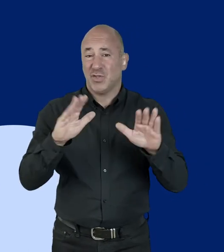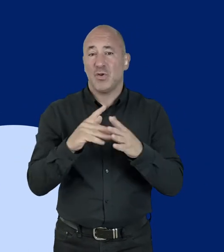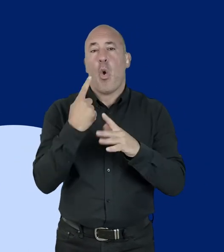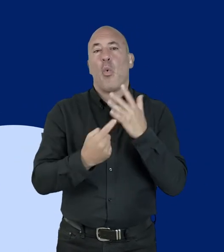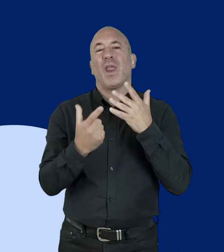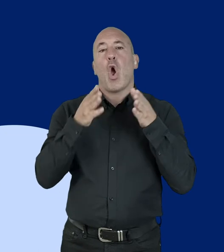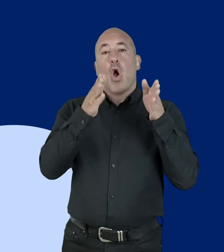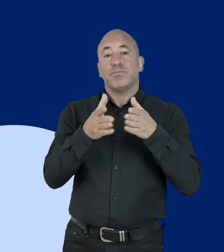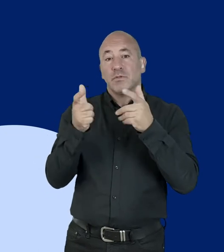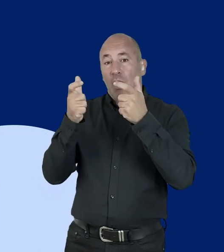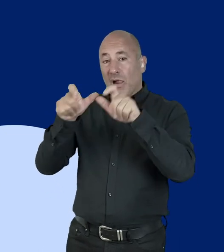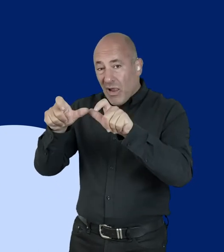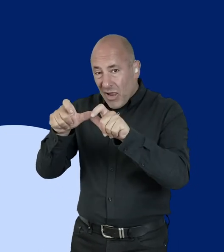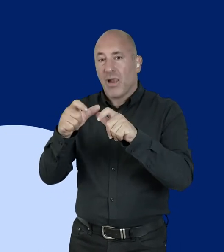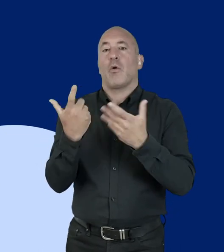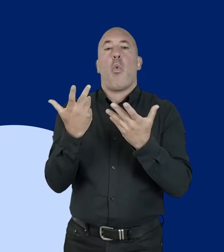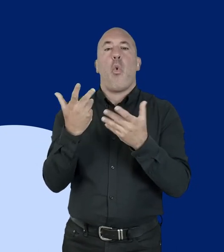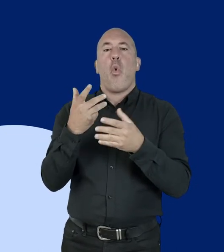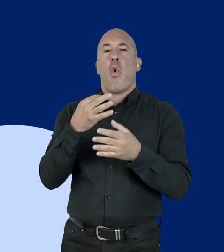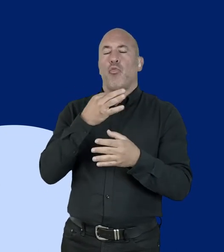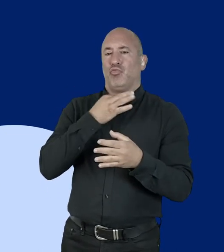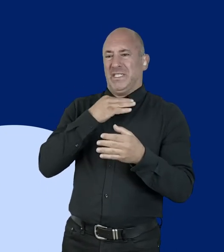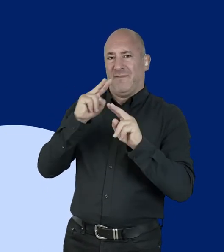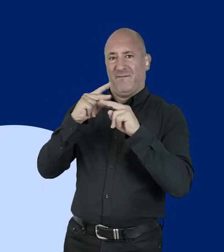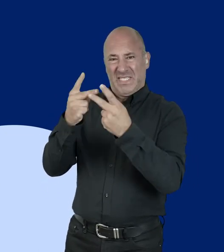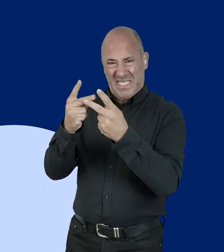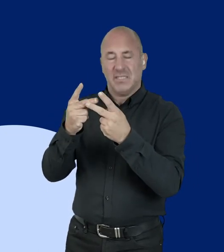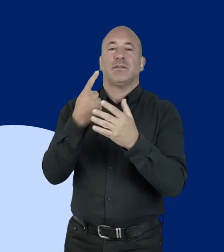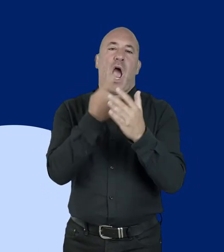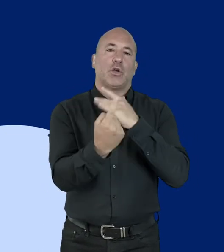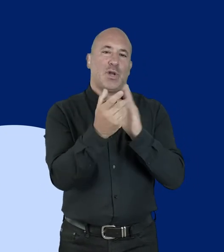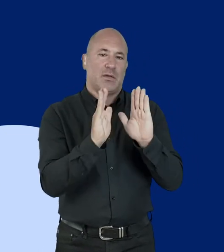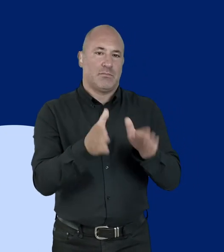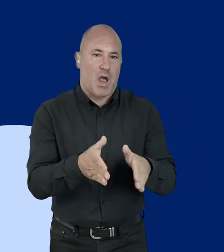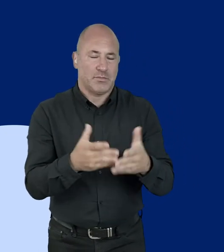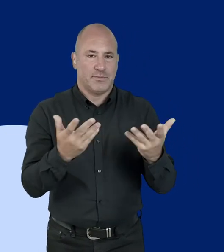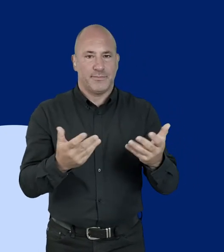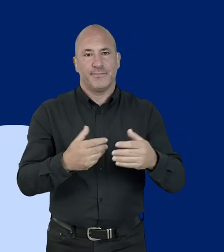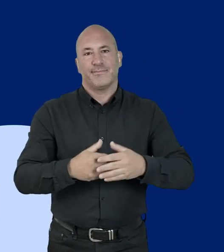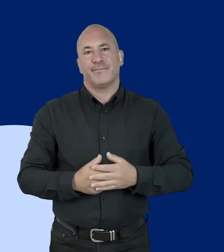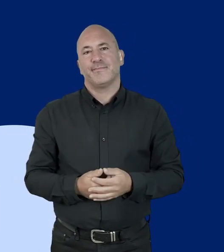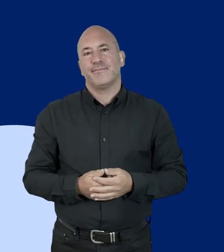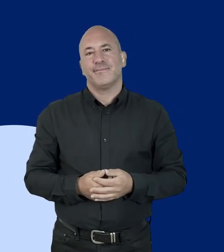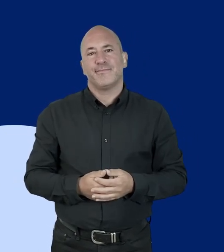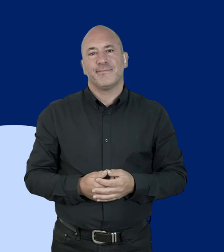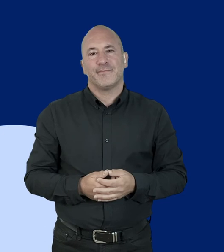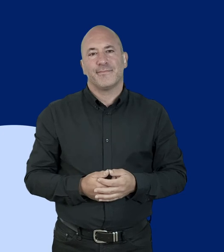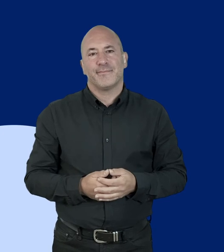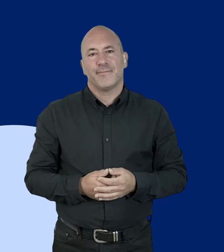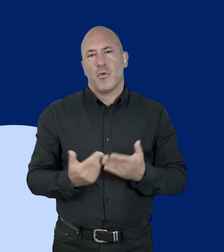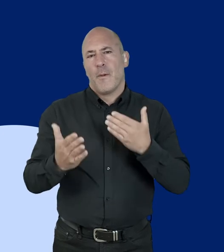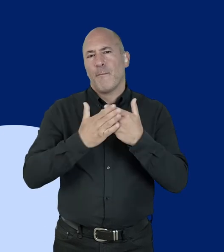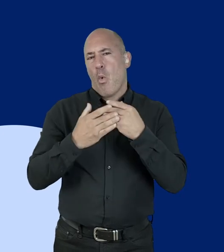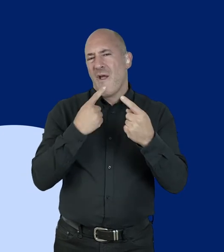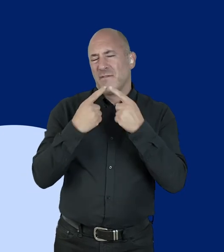14 days after visits outside, except after overnight hospital stays and visits classed as high risk by the care home.